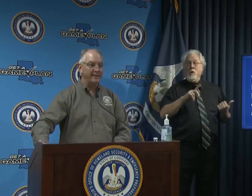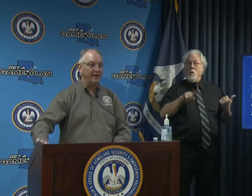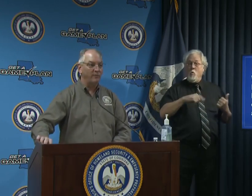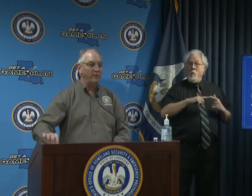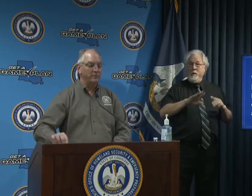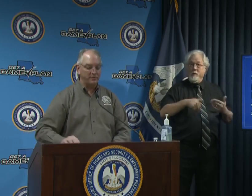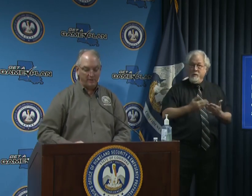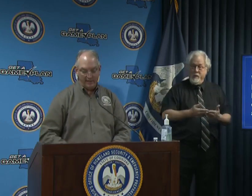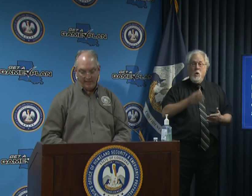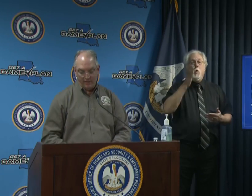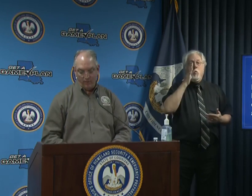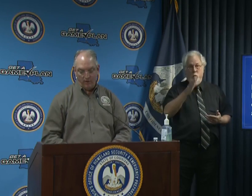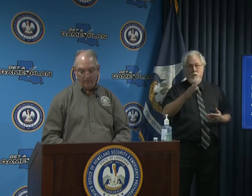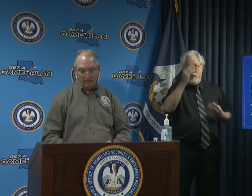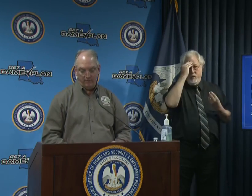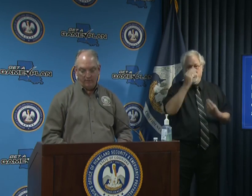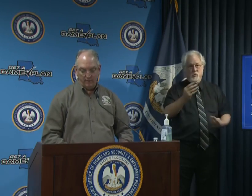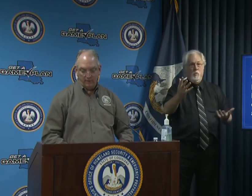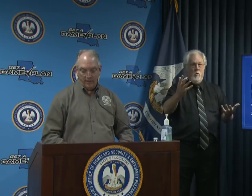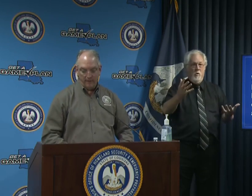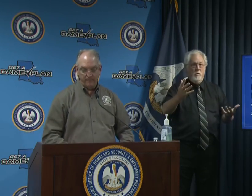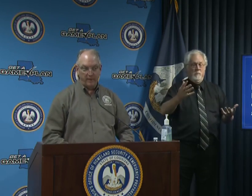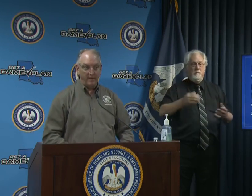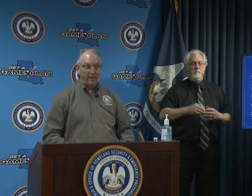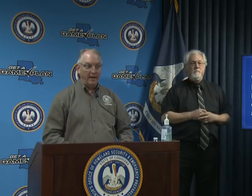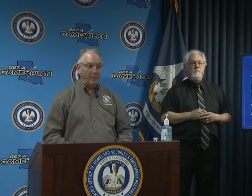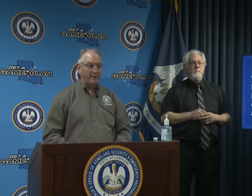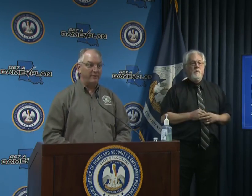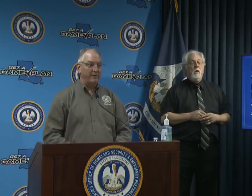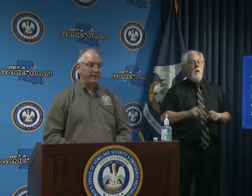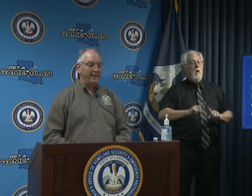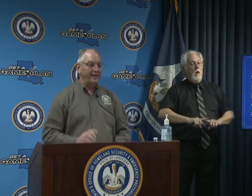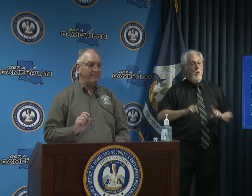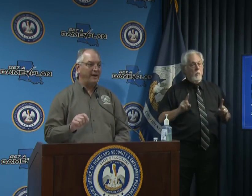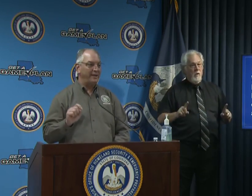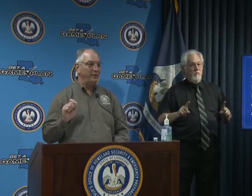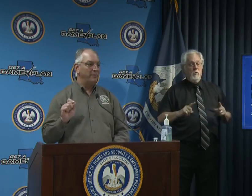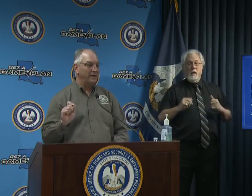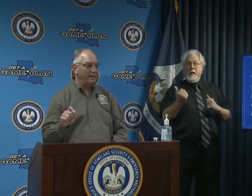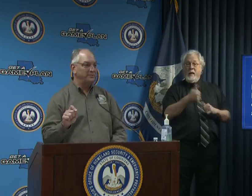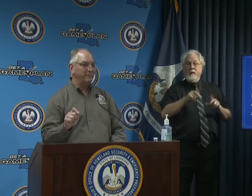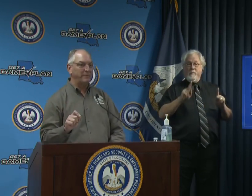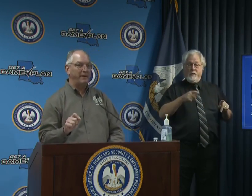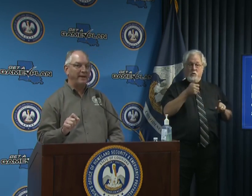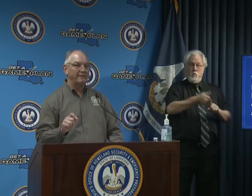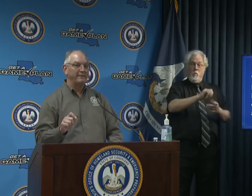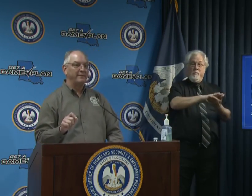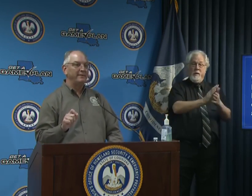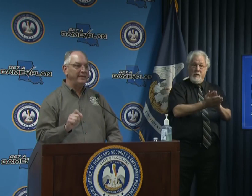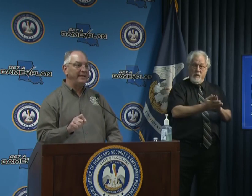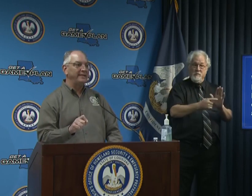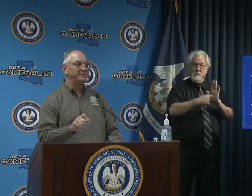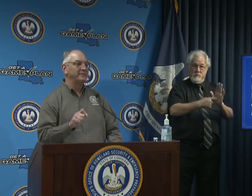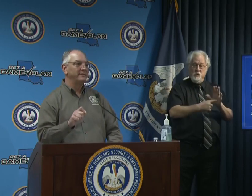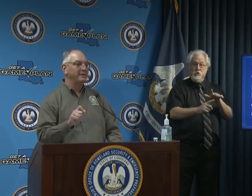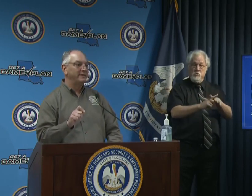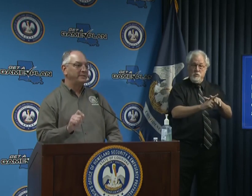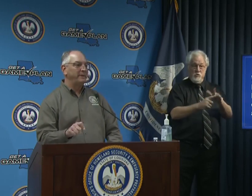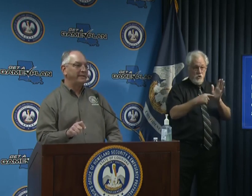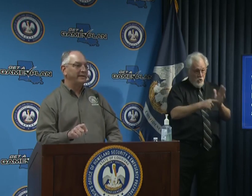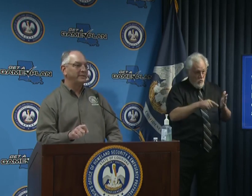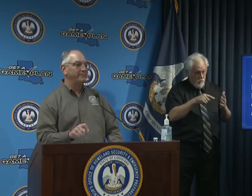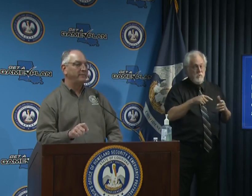we can get there we will certainly let you all know however anybody who becomes symptomatic needs